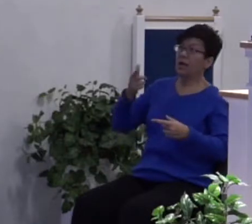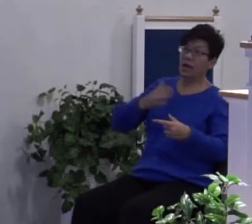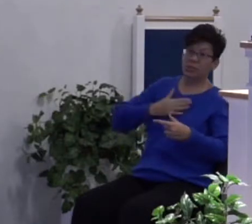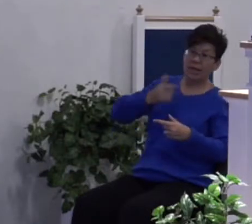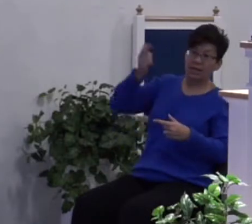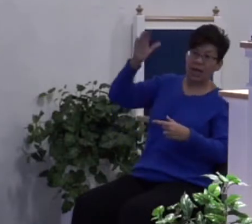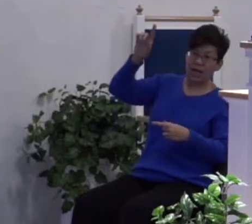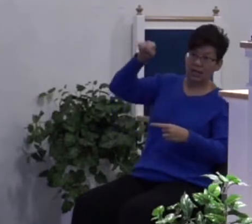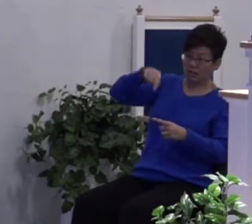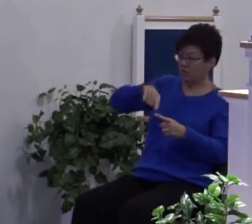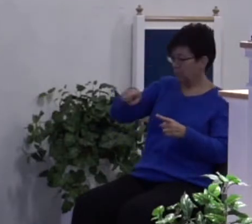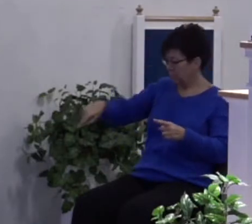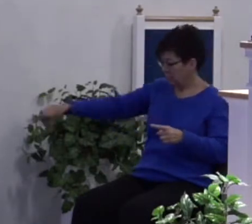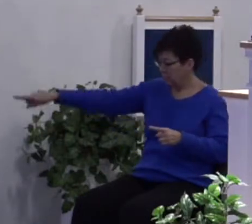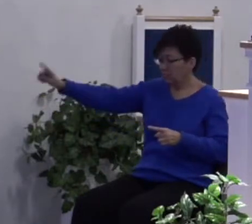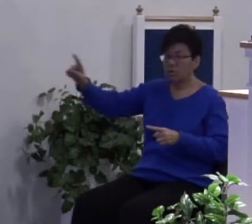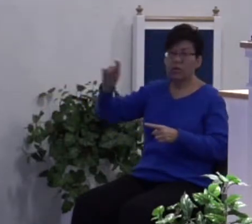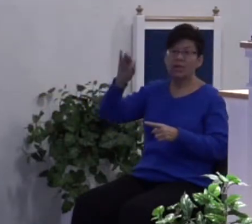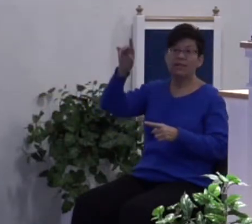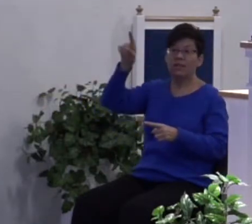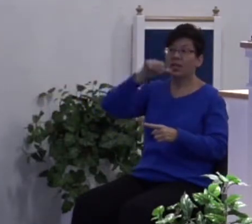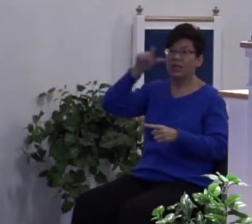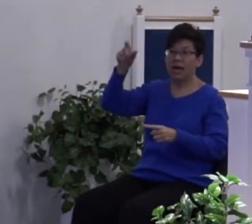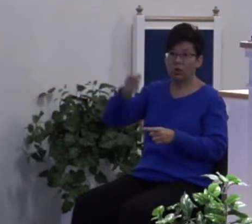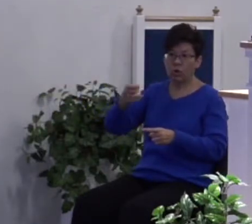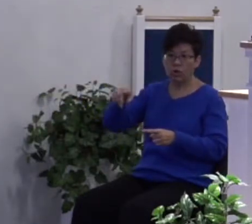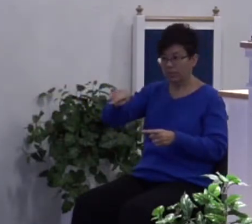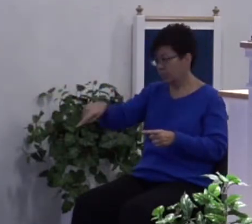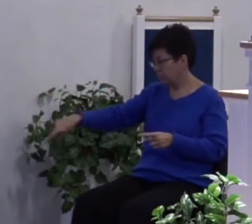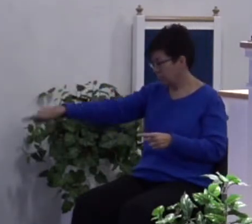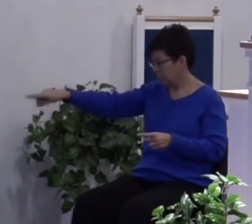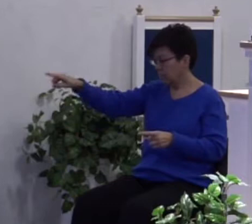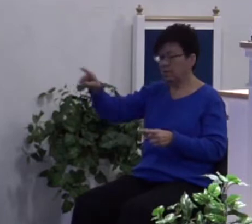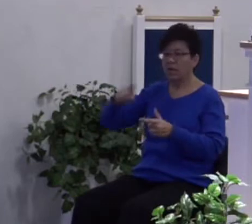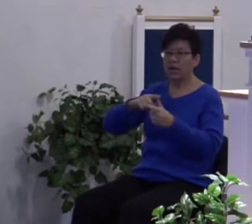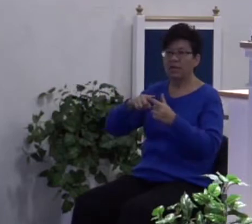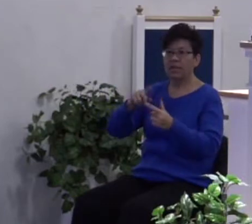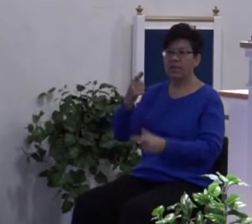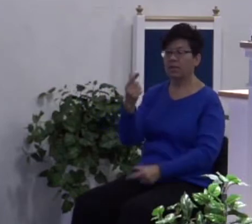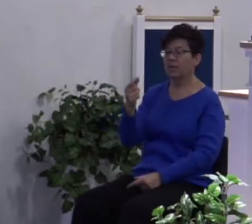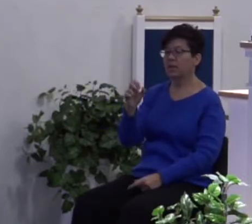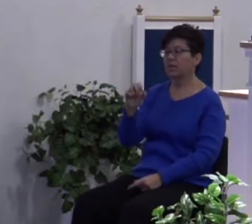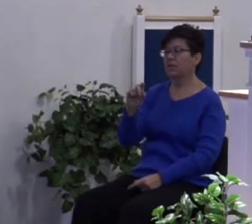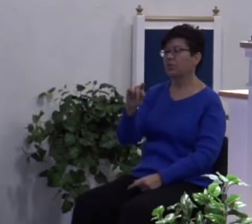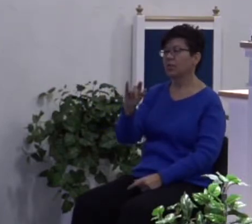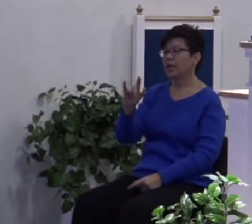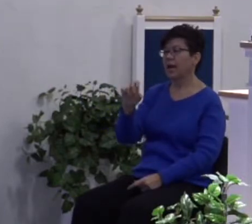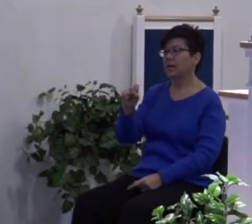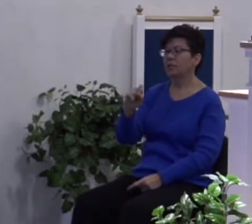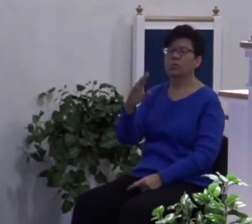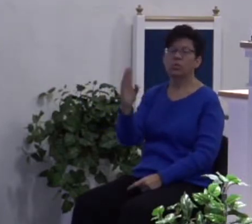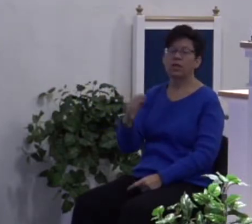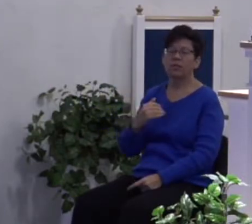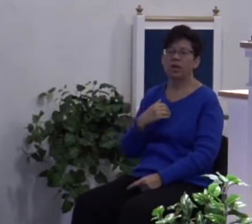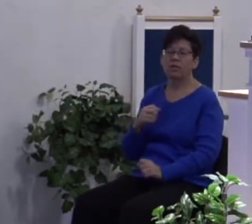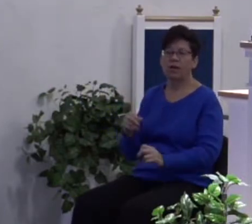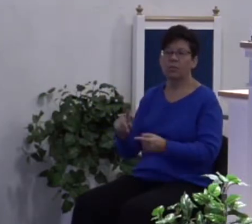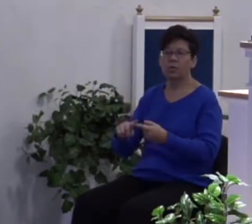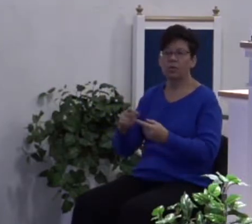time because had he not sidetracked them, then the Gentiles would never have had an opportunity to have what we have.